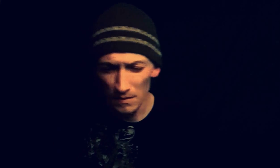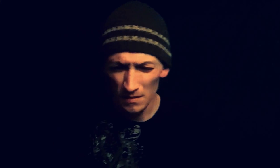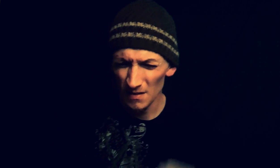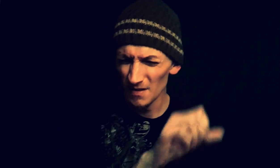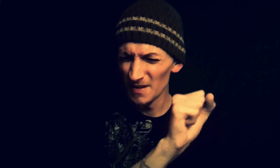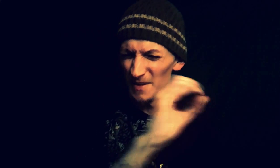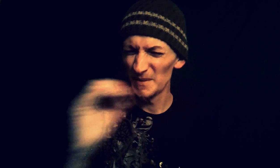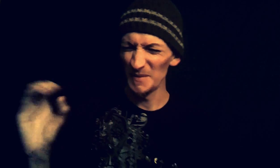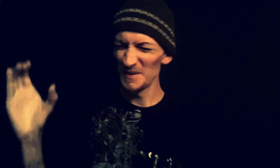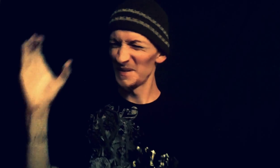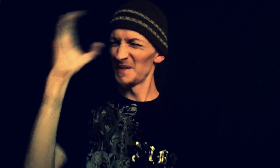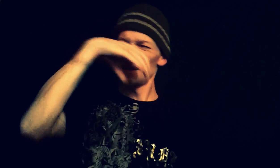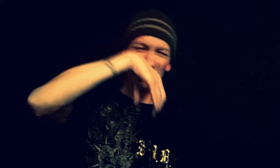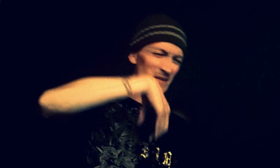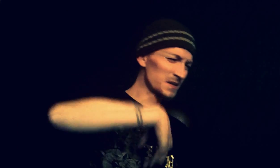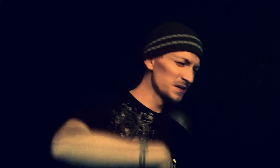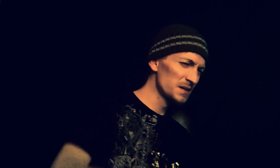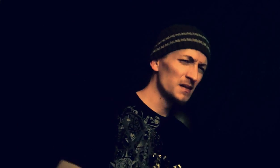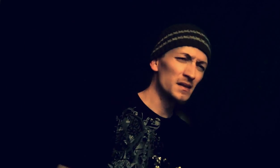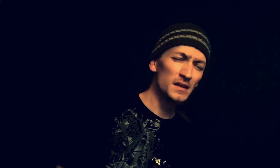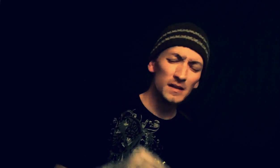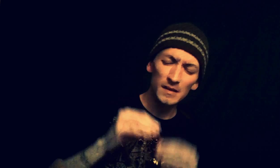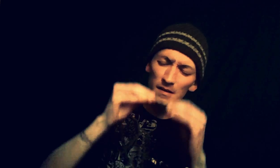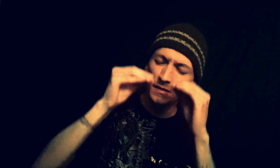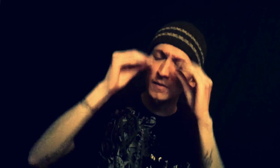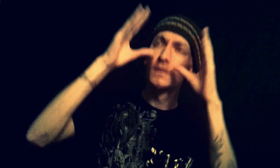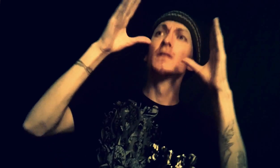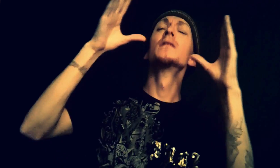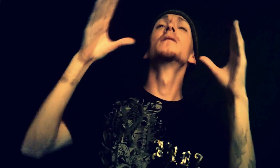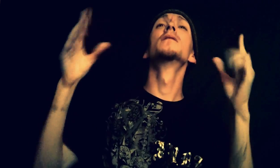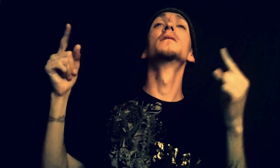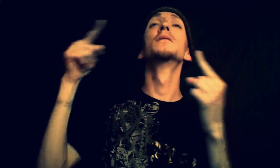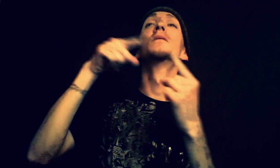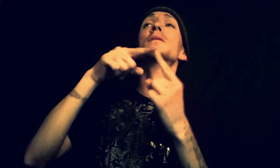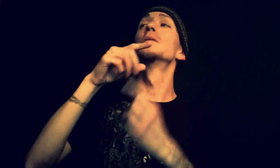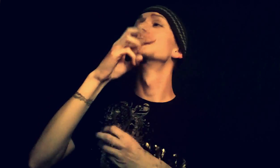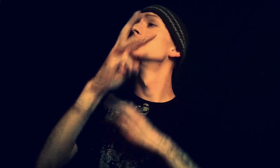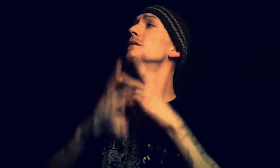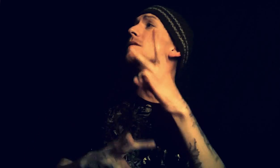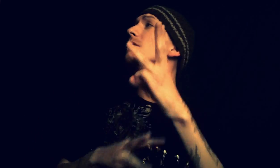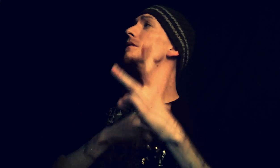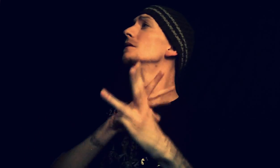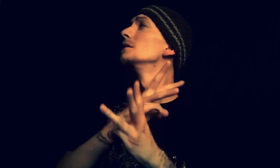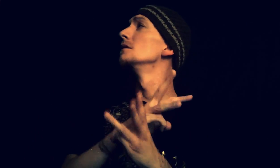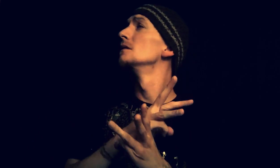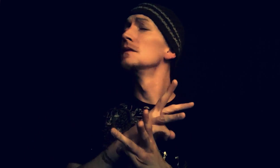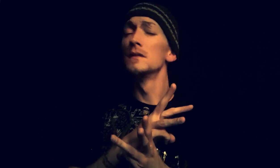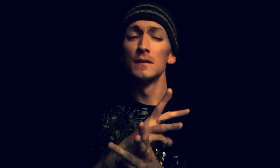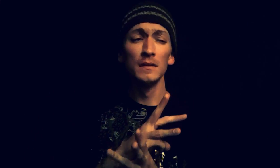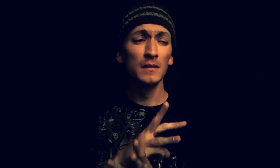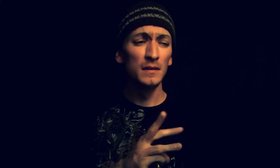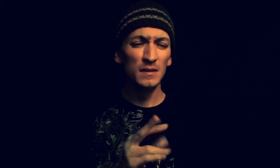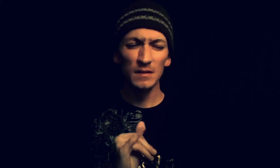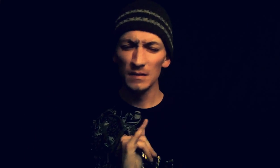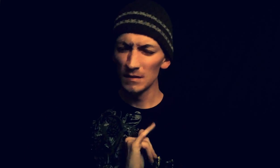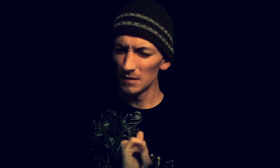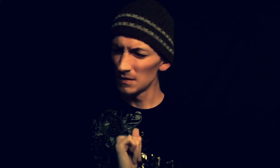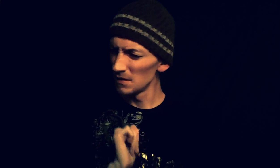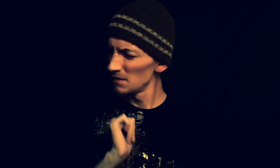So strange, woke up to a world That I